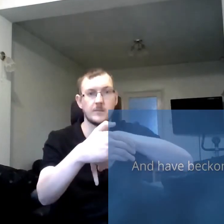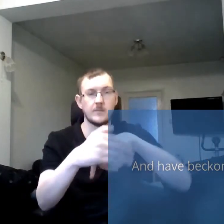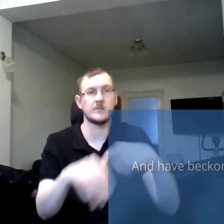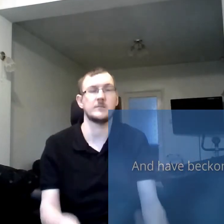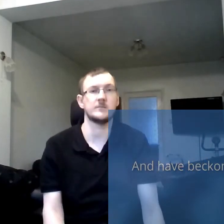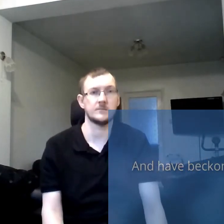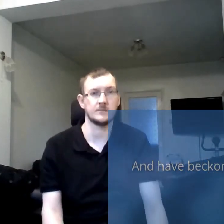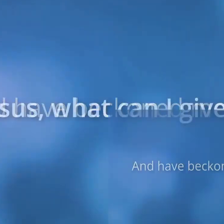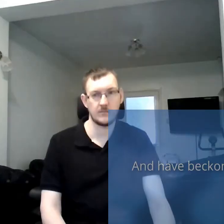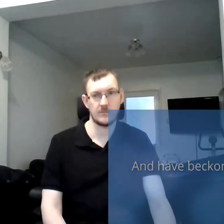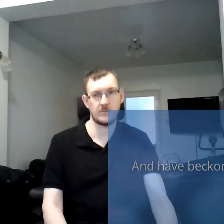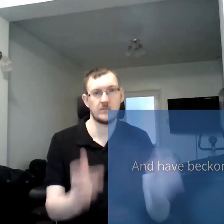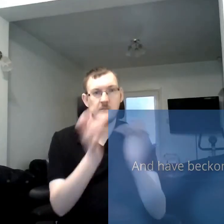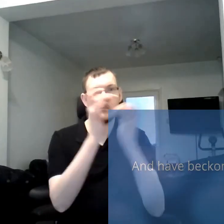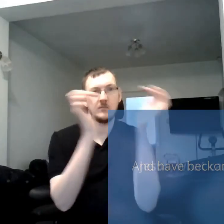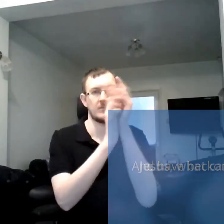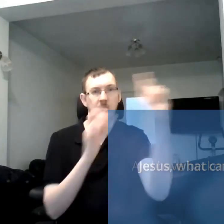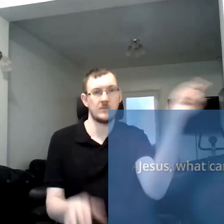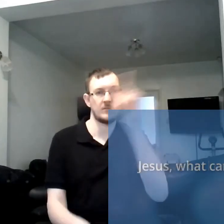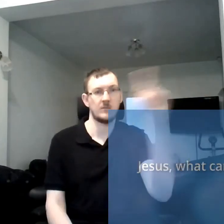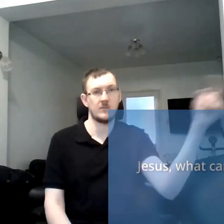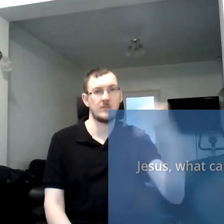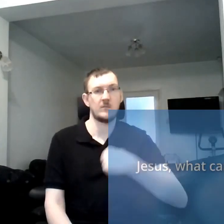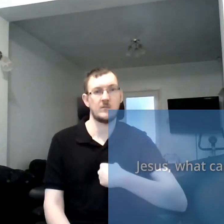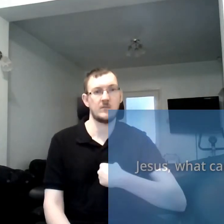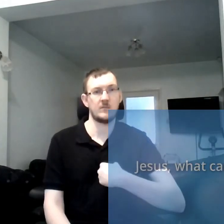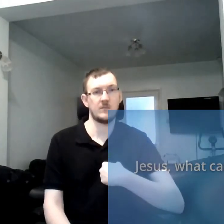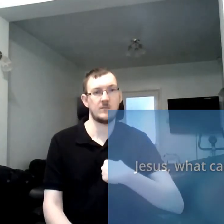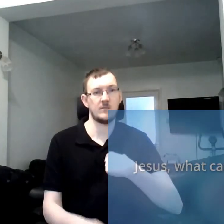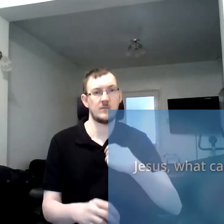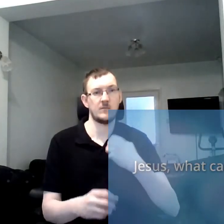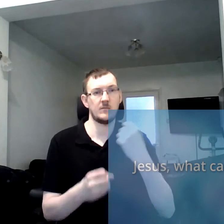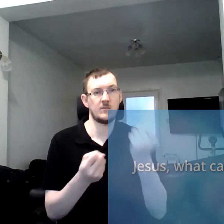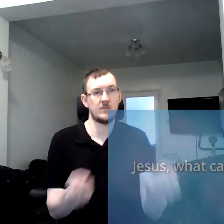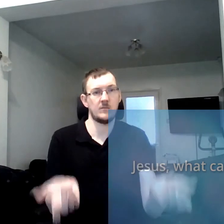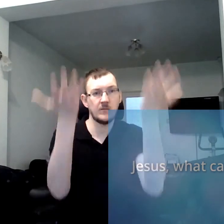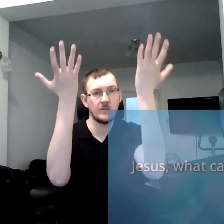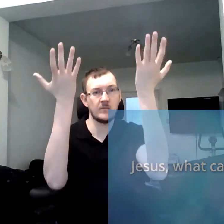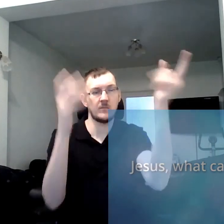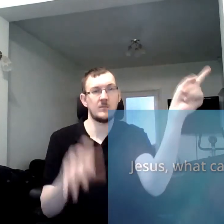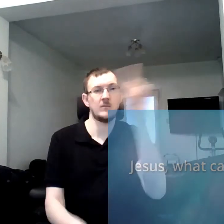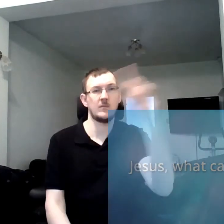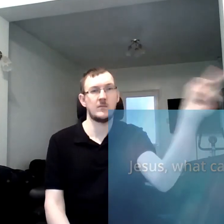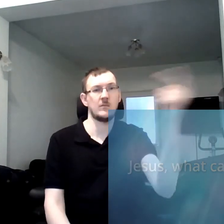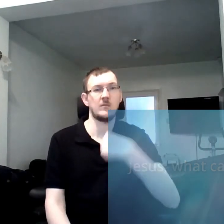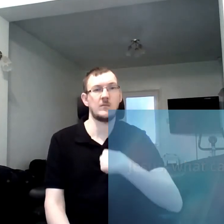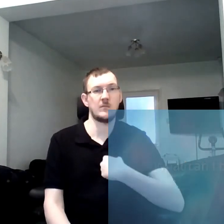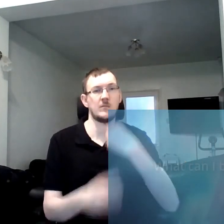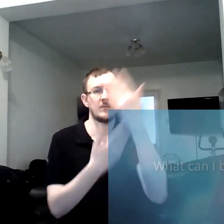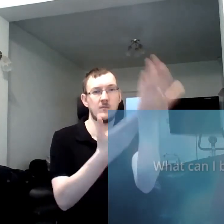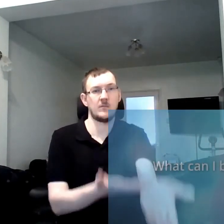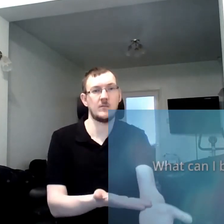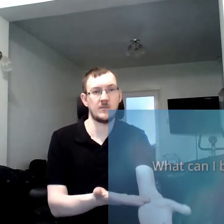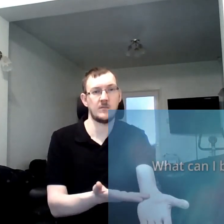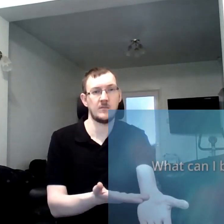me in jesus what can i give what can i bring